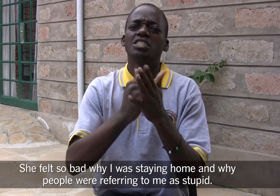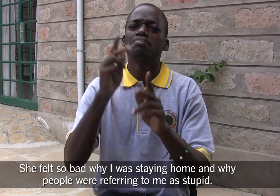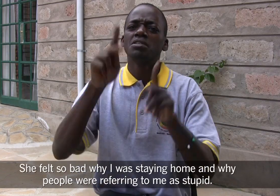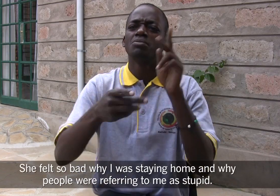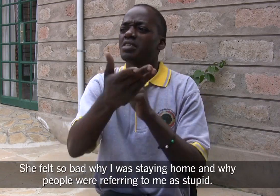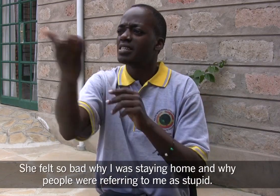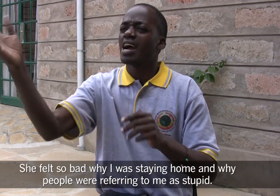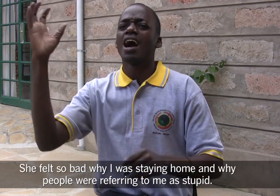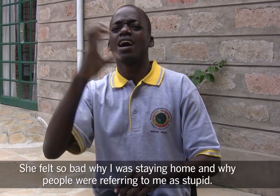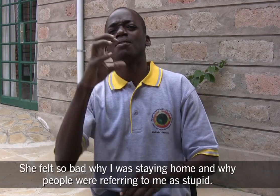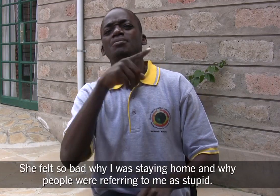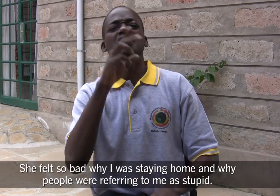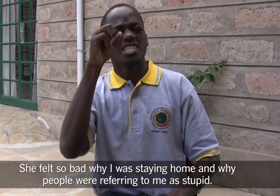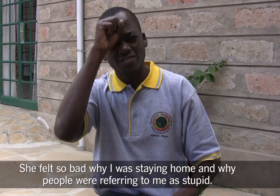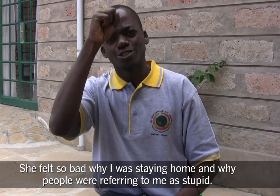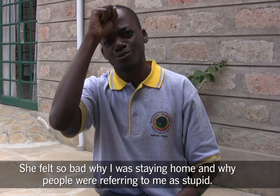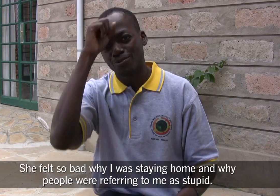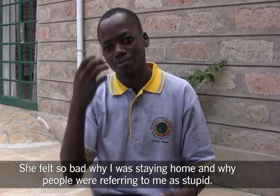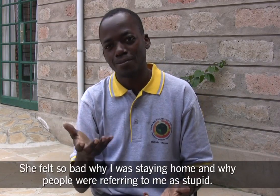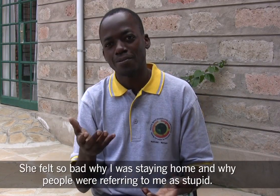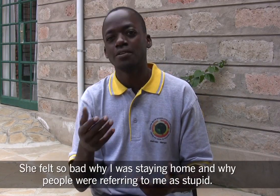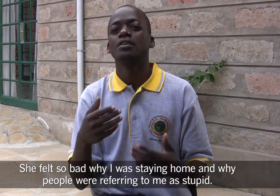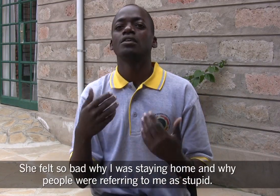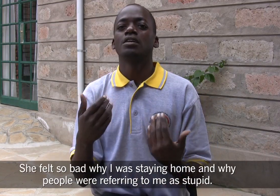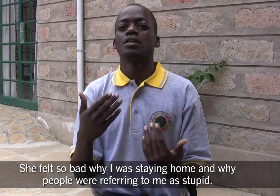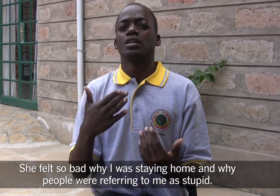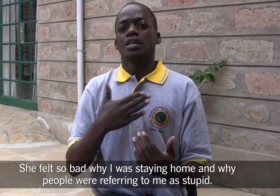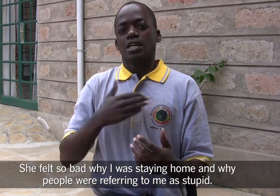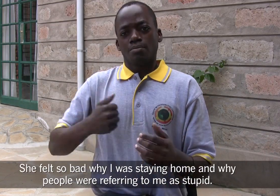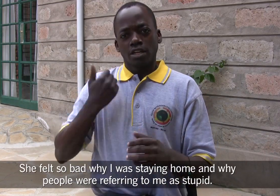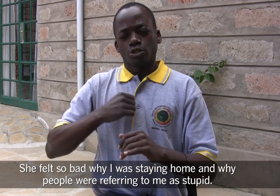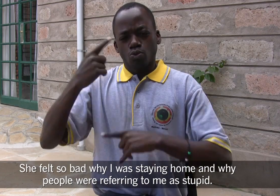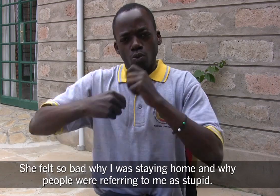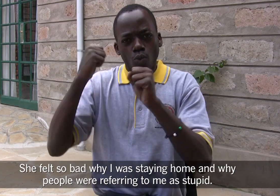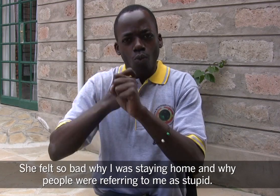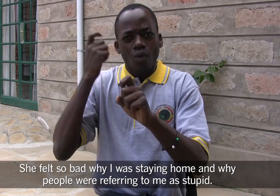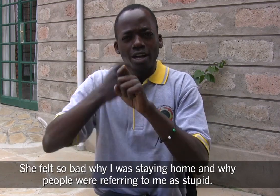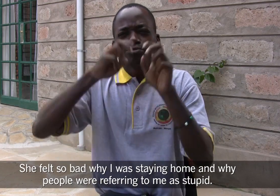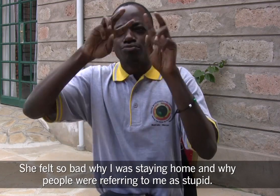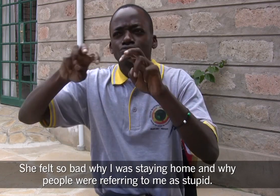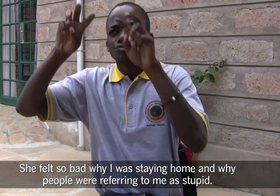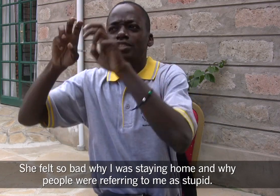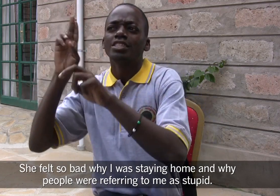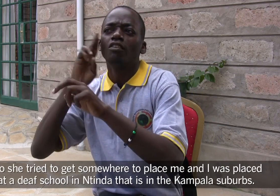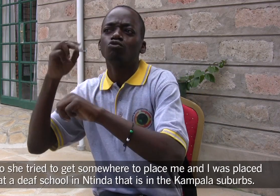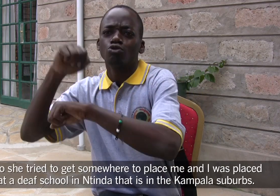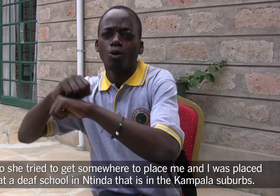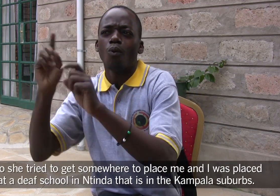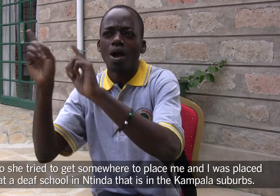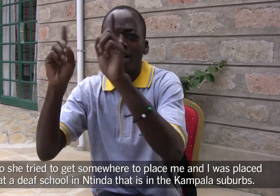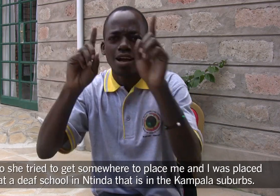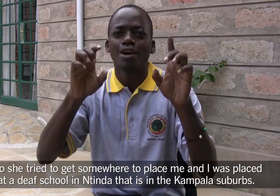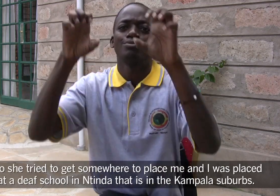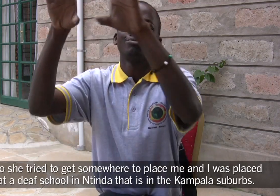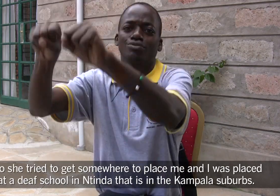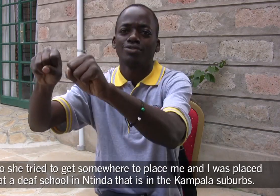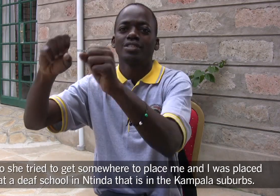She felt so bad why I was staying home and why people were referring to me as stupid. So she tried to get somewhere